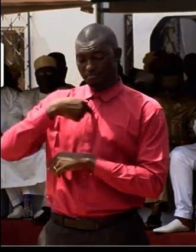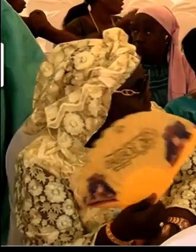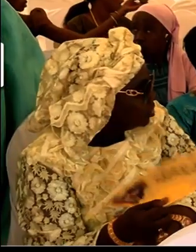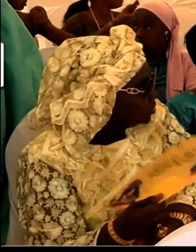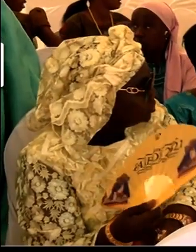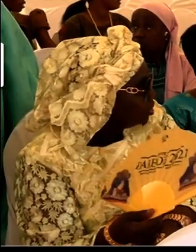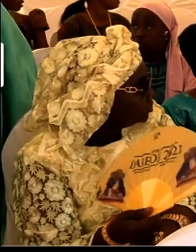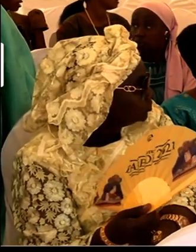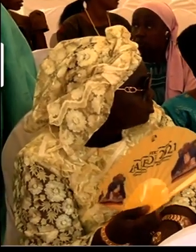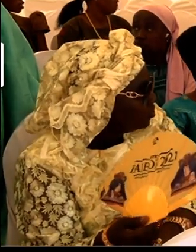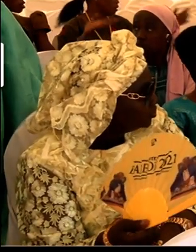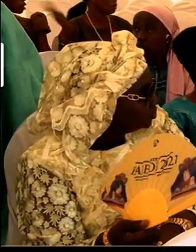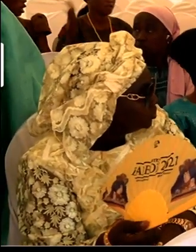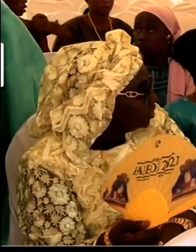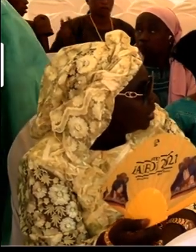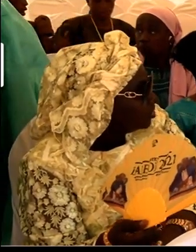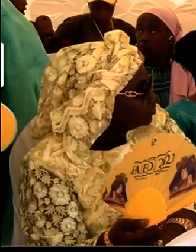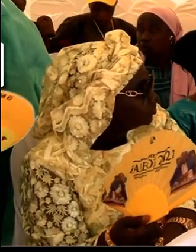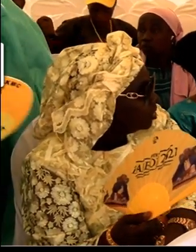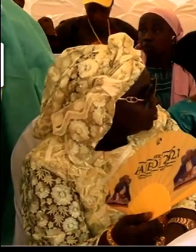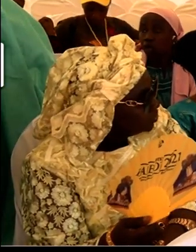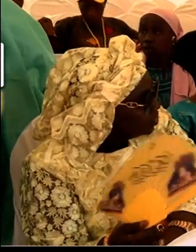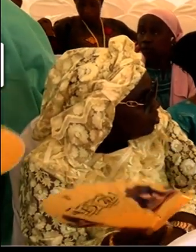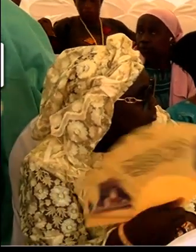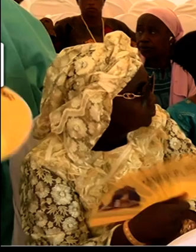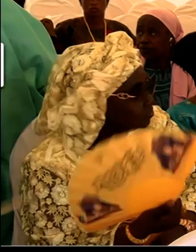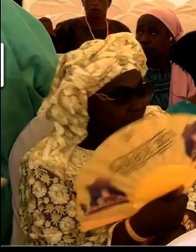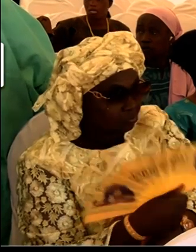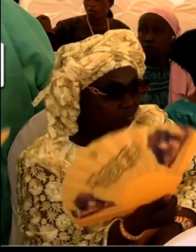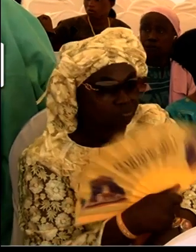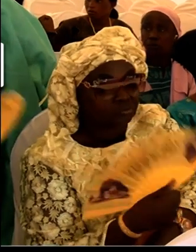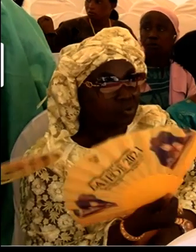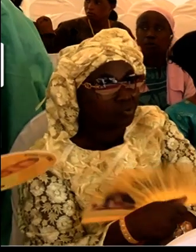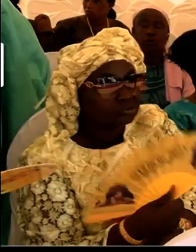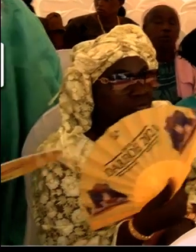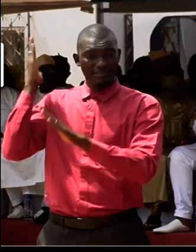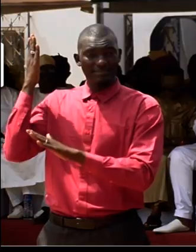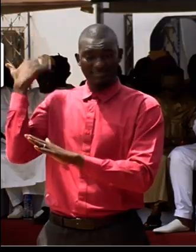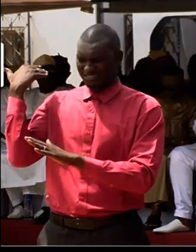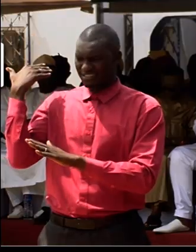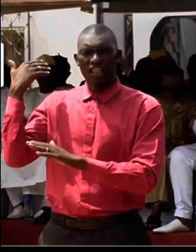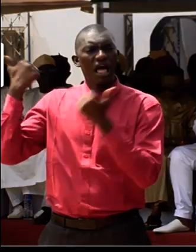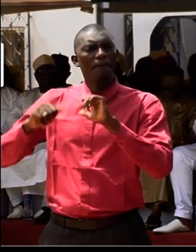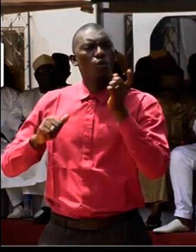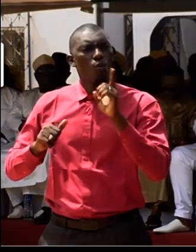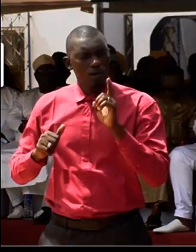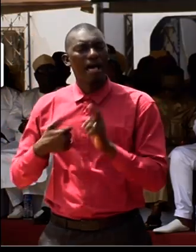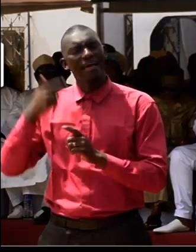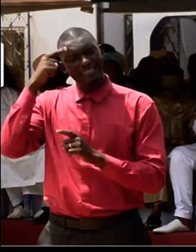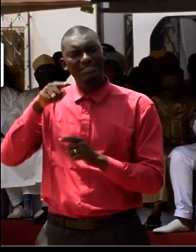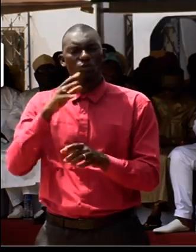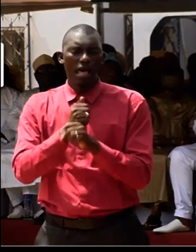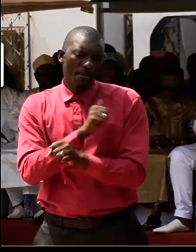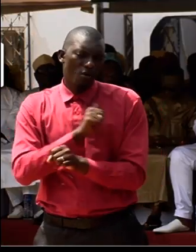it is my responsibility to give testimony to what has happened in the past. And I think that will help us